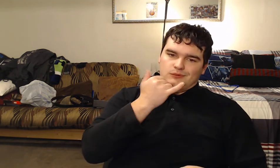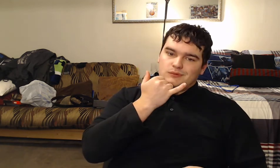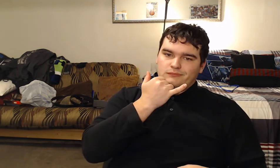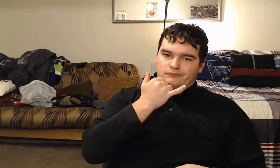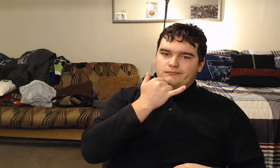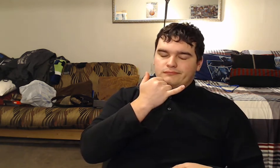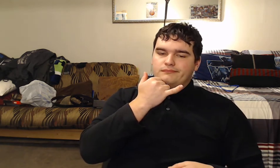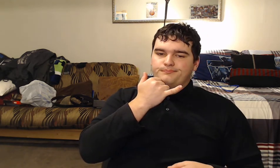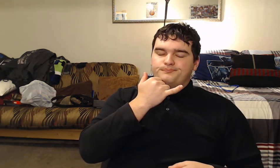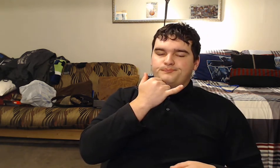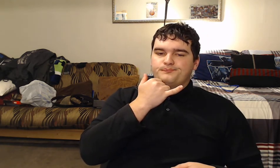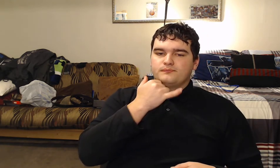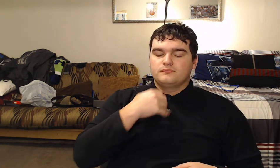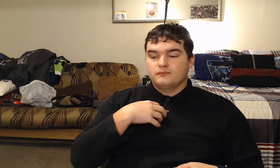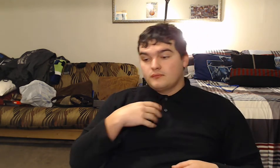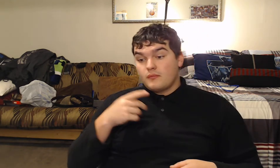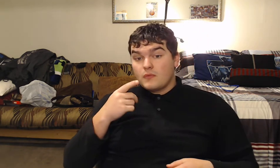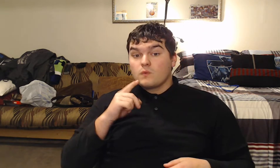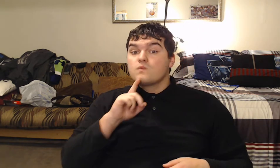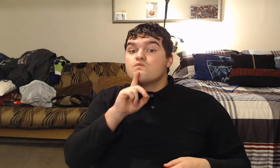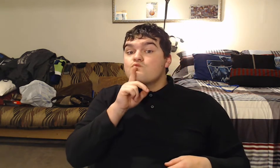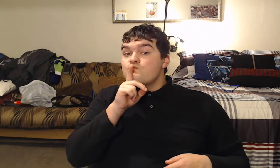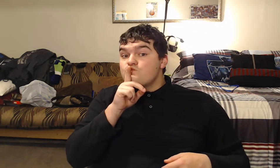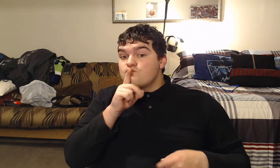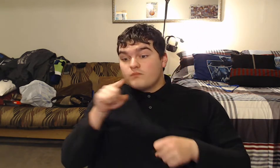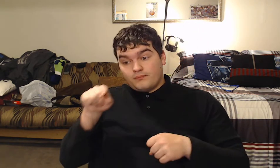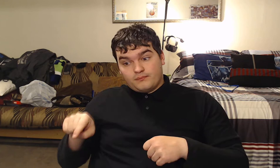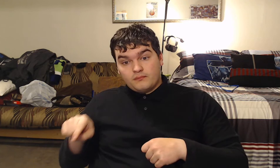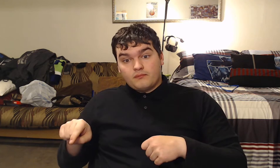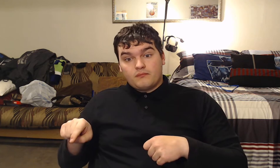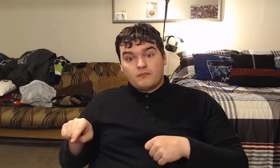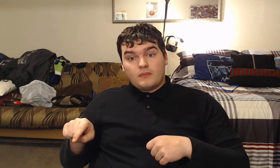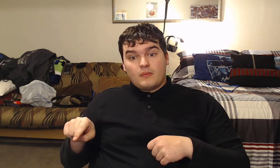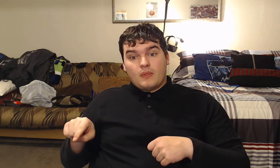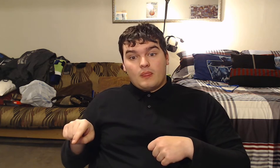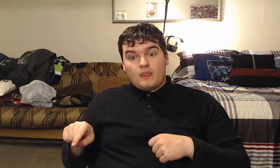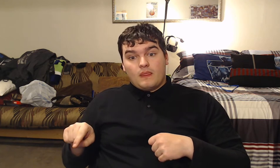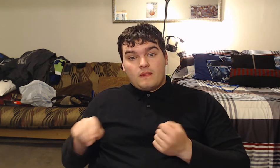The real doctor had sent him blood from a dog.